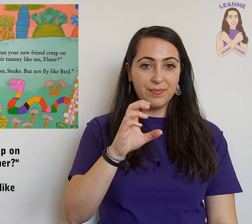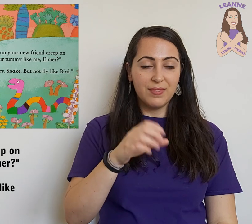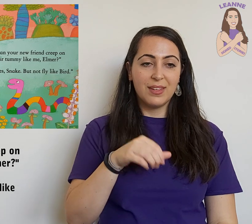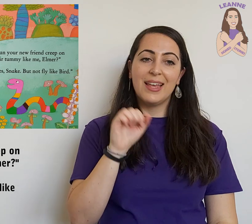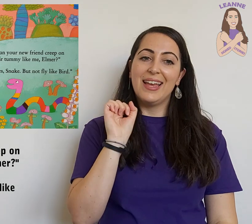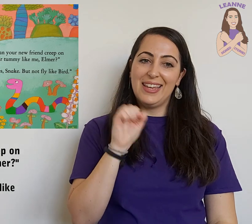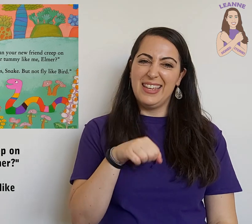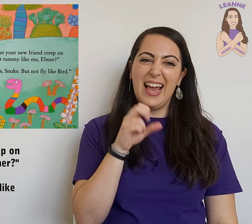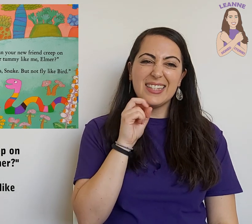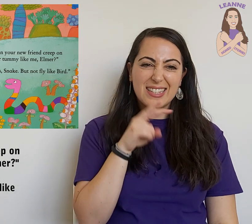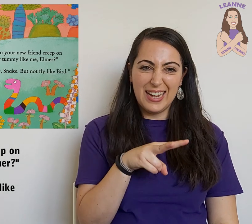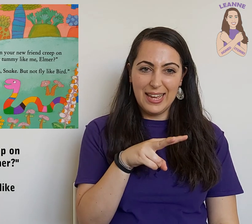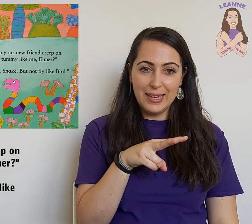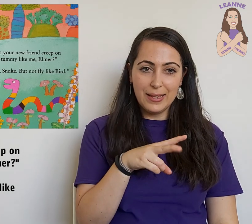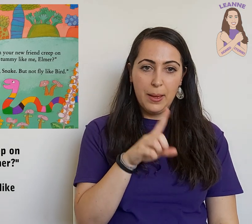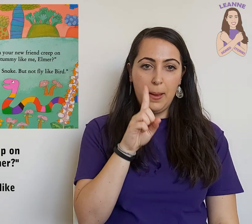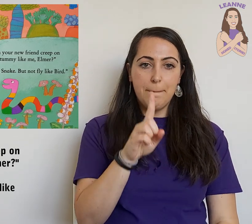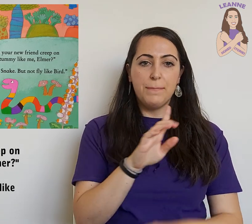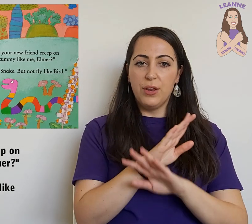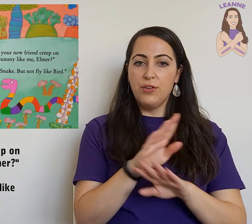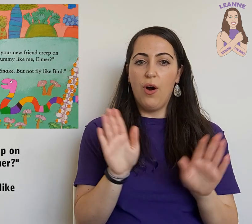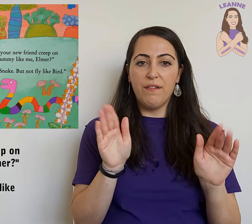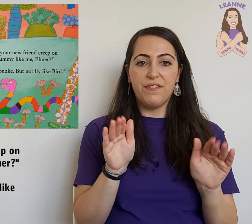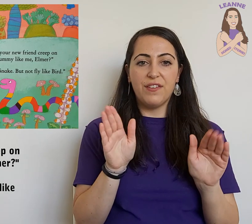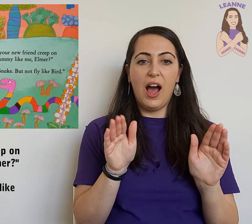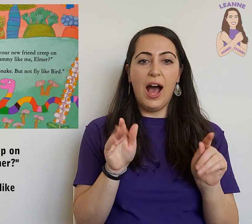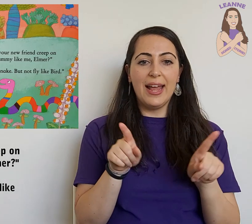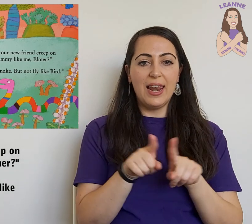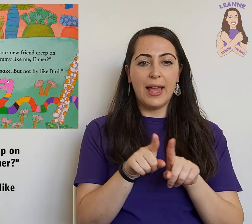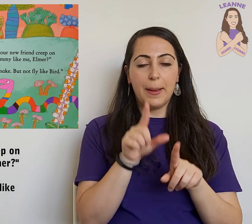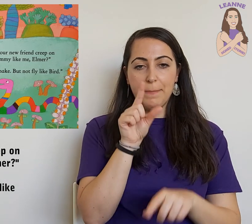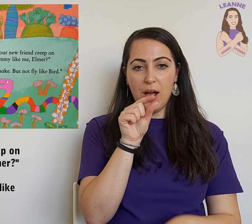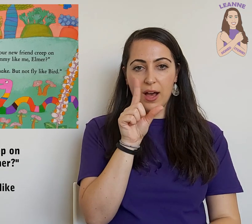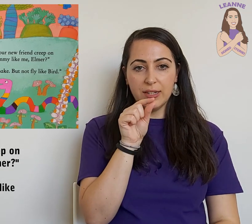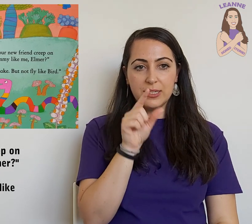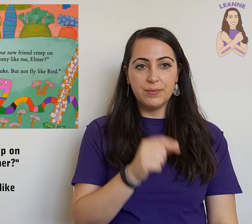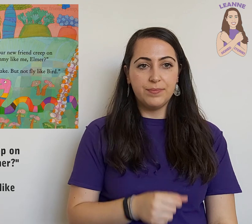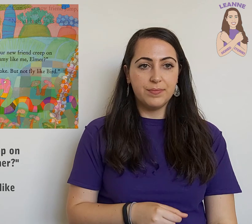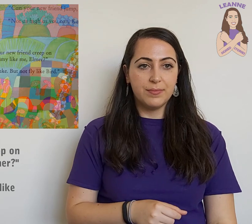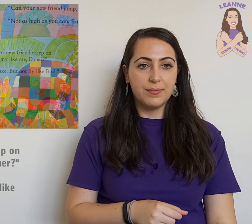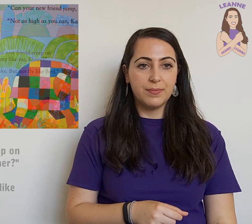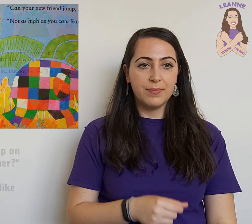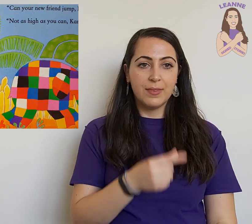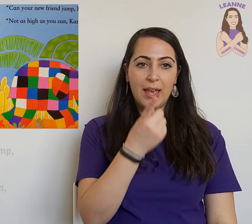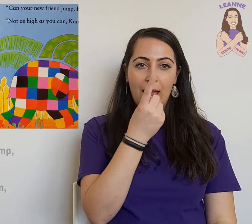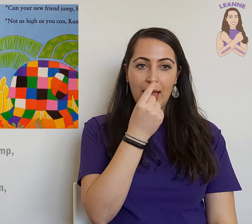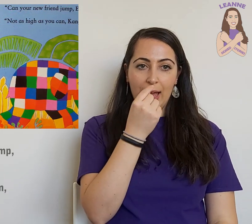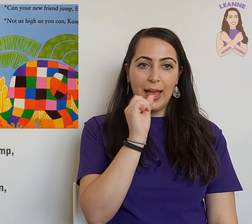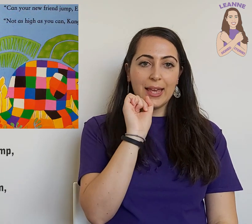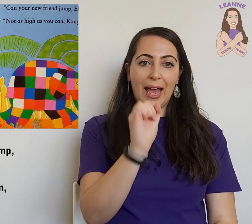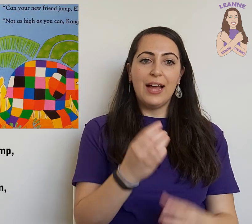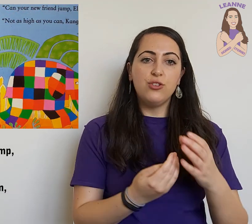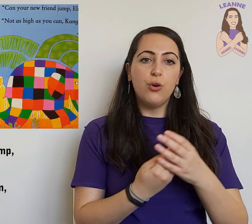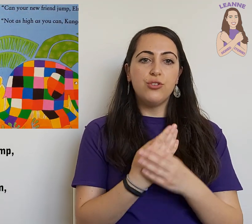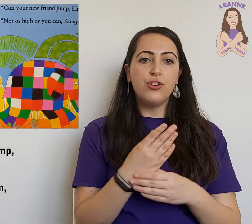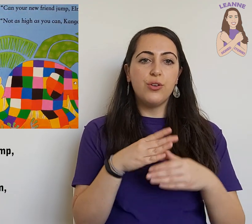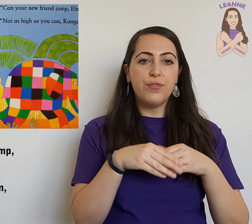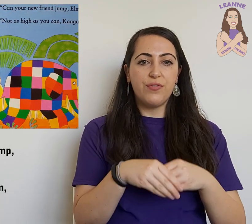Yes, snake, but not fly like bird. Can your new friend